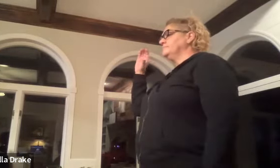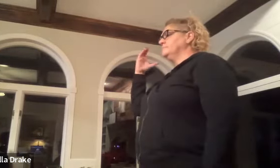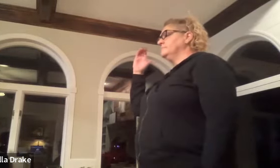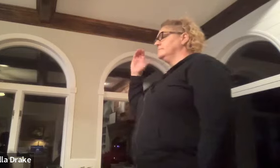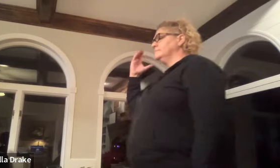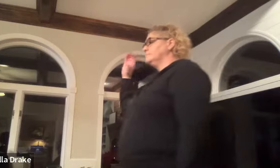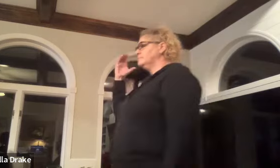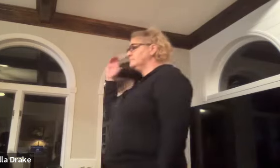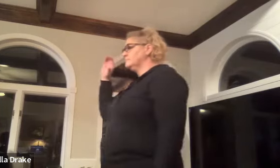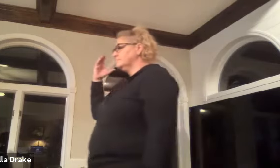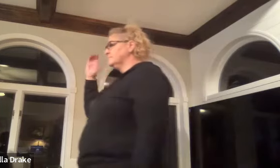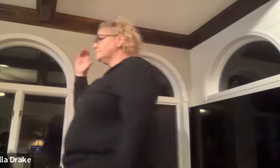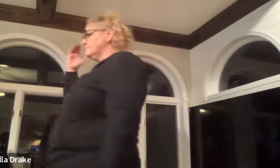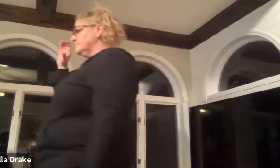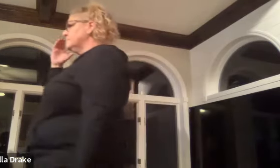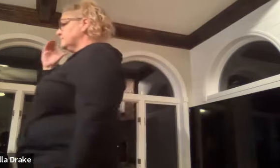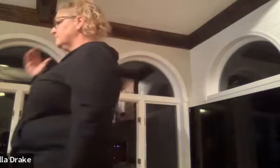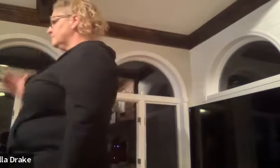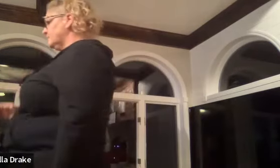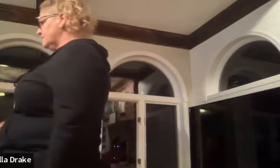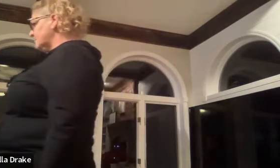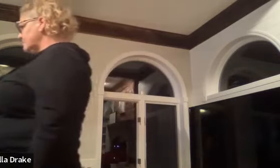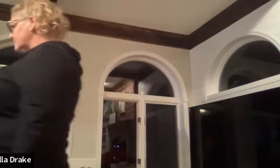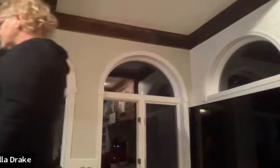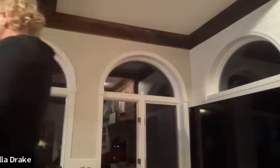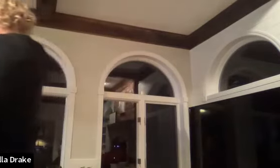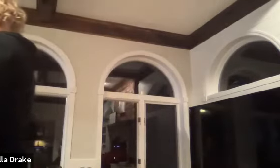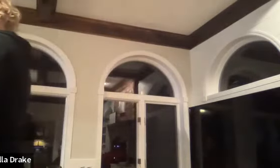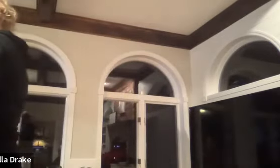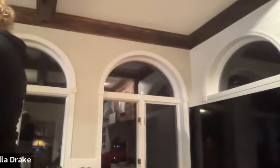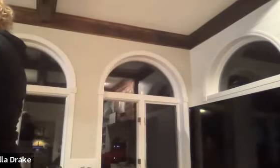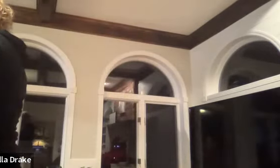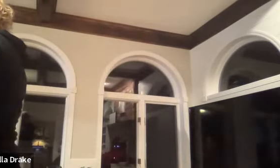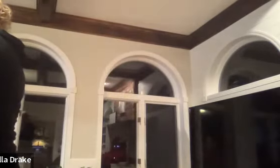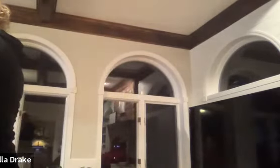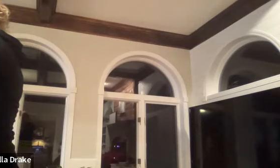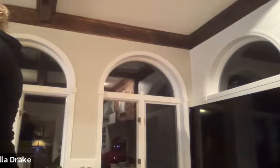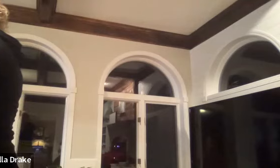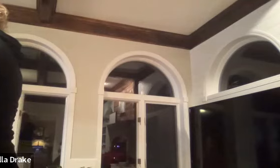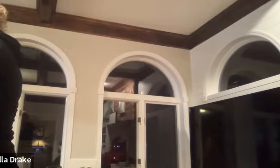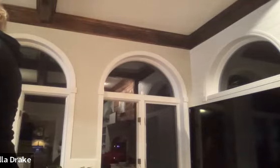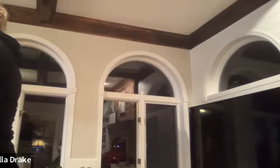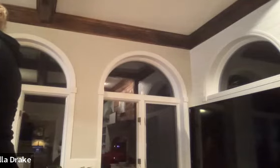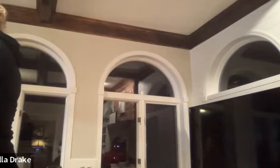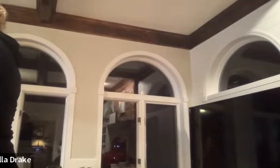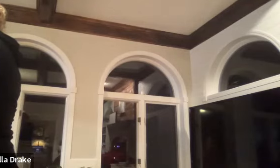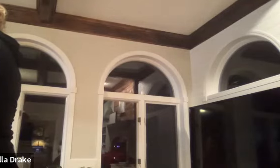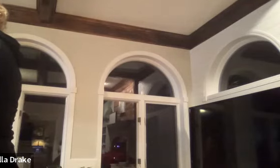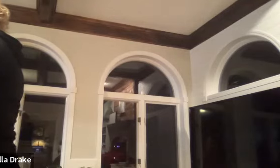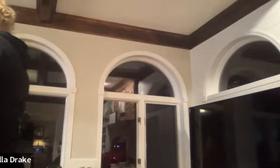cousin cousin oh boy cousin cousin cousin yeah so like